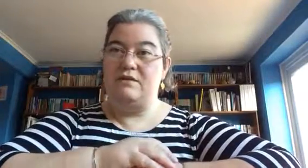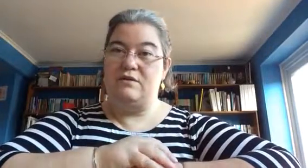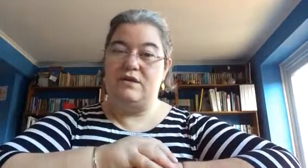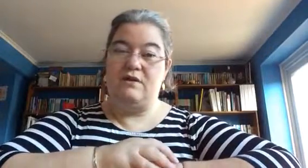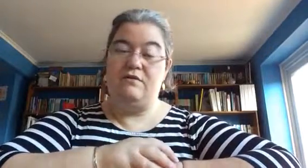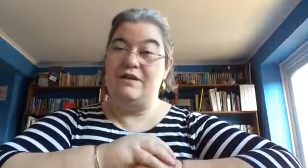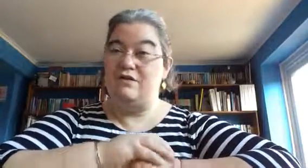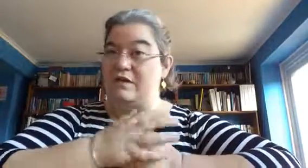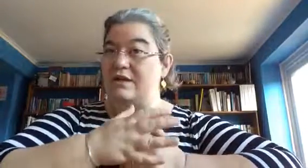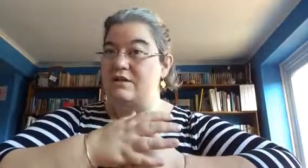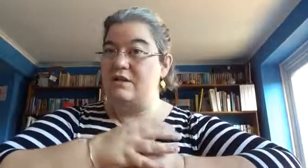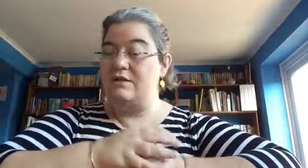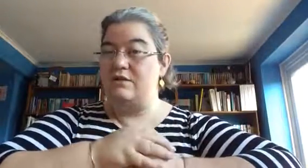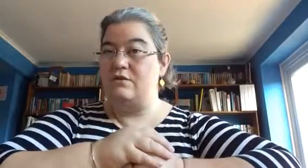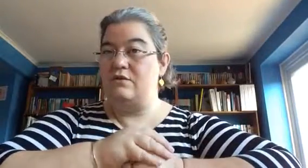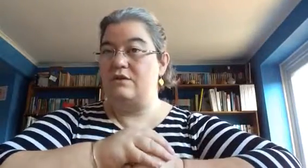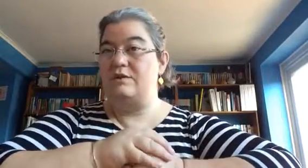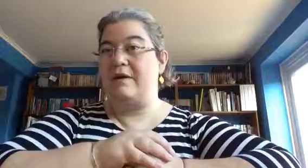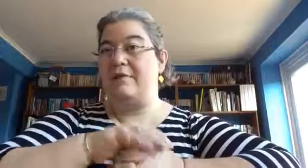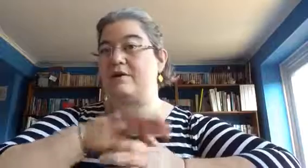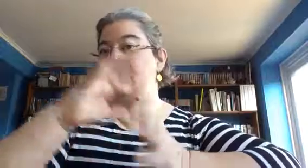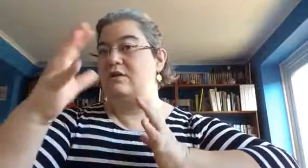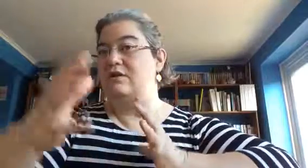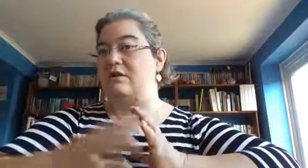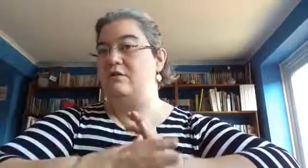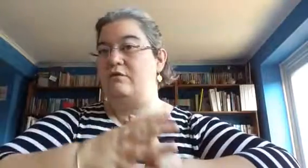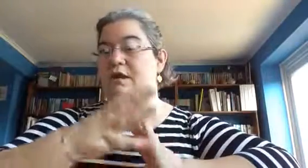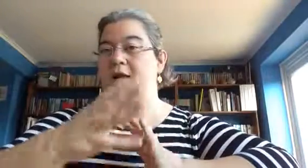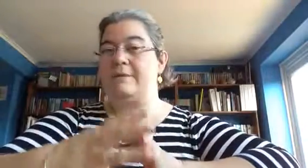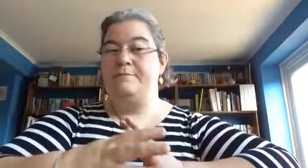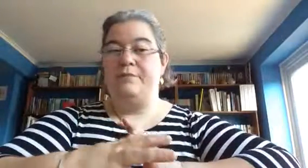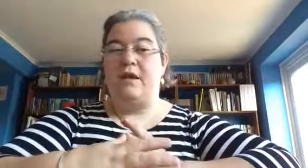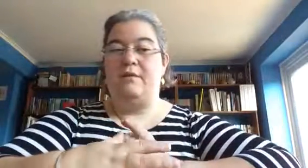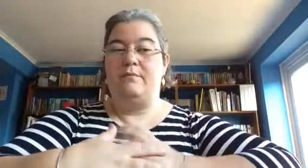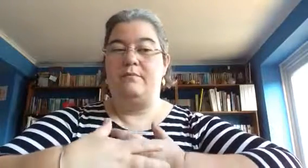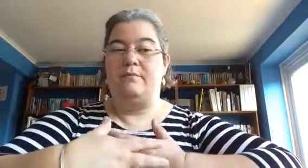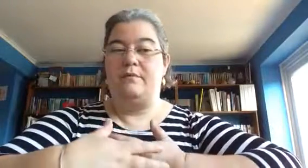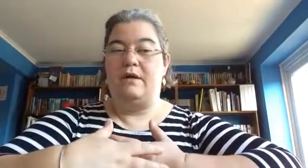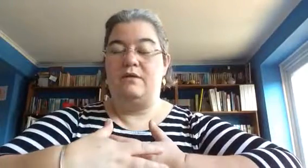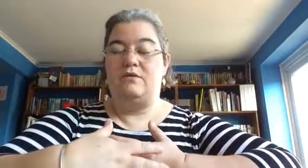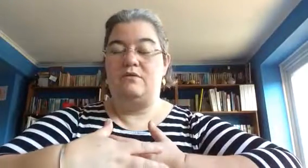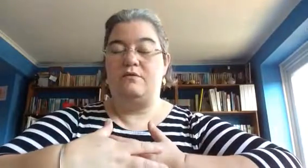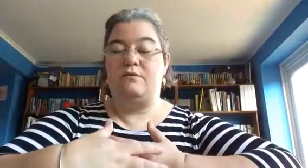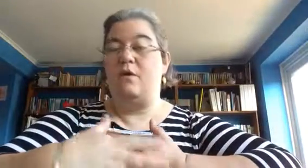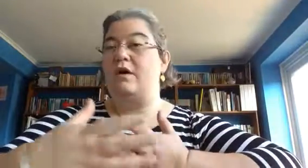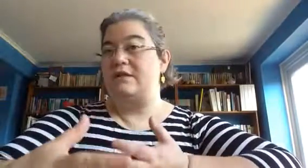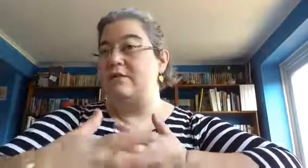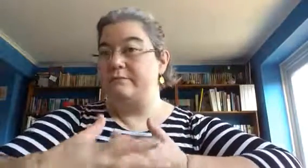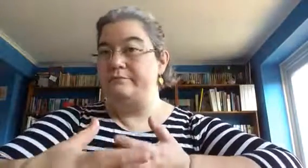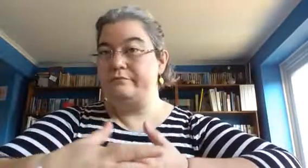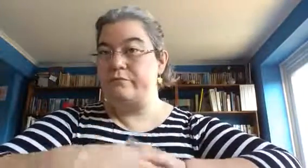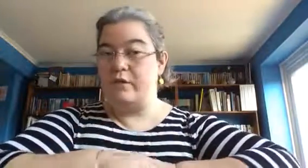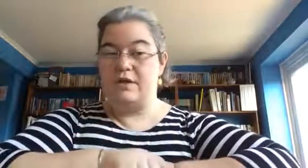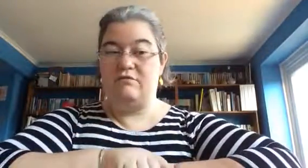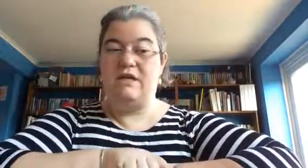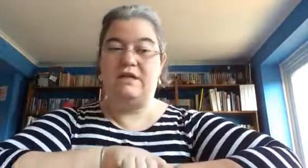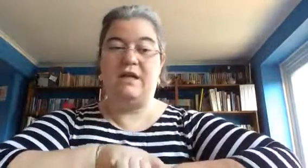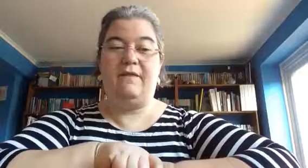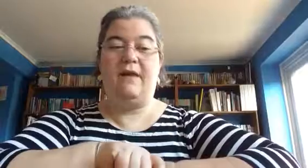there's lots there of interest, you know, it's not just about the mystery, there's a lovely sort of wider reading in